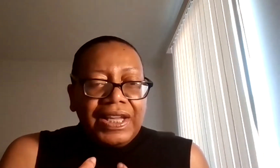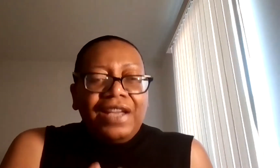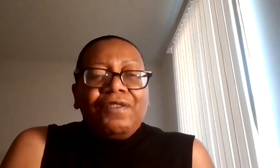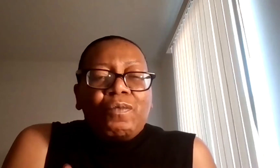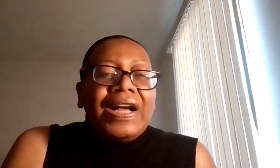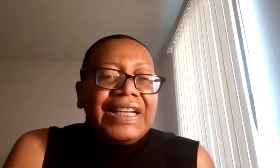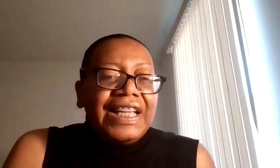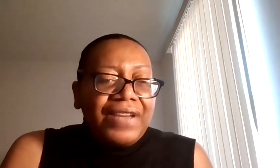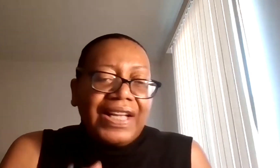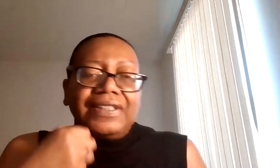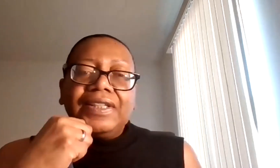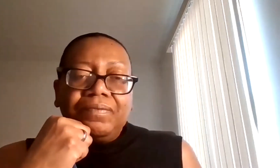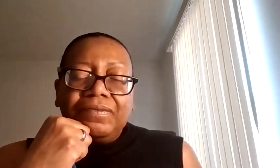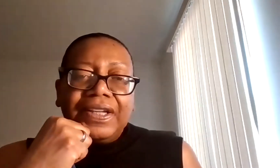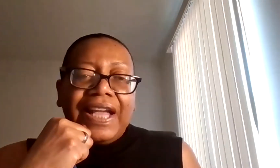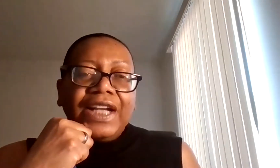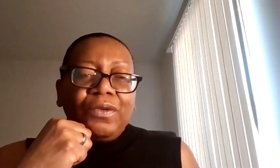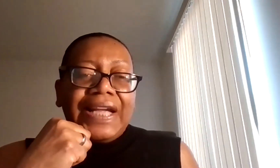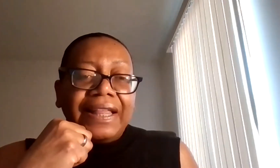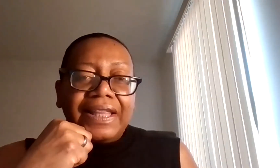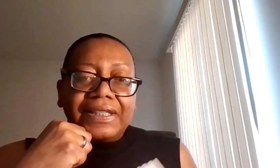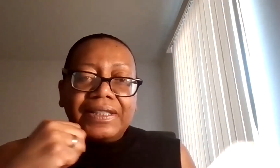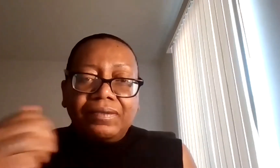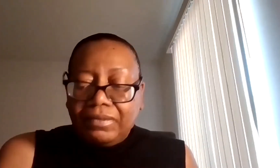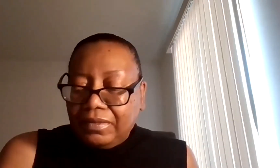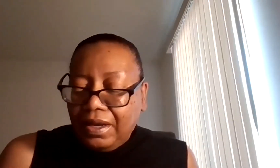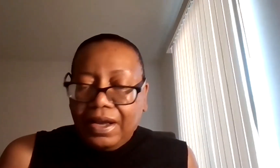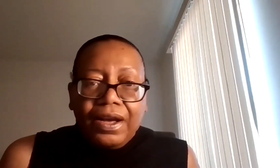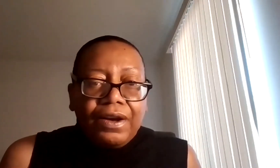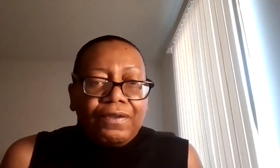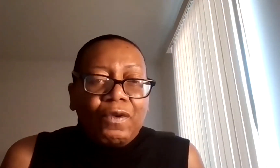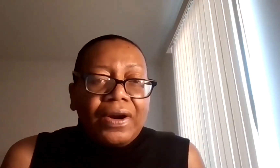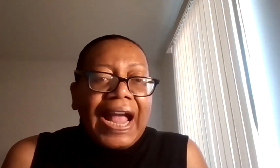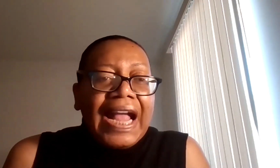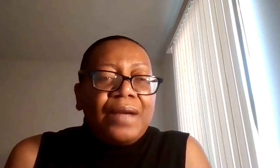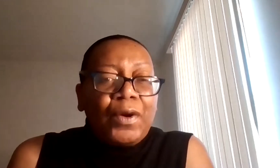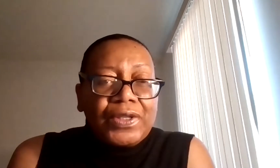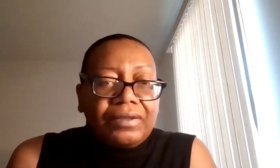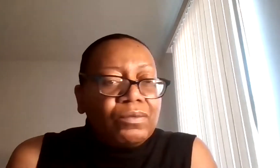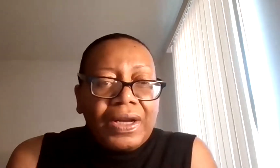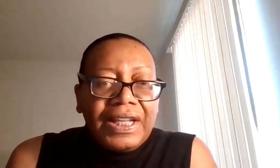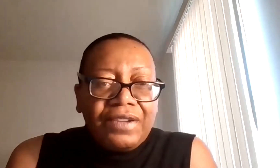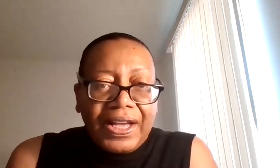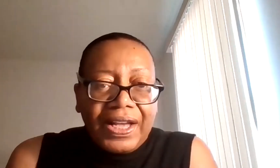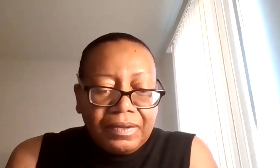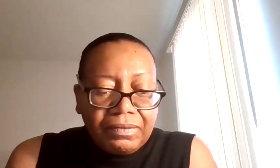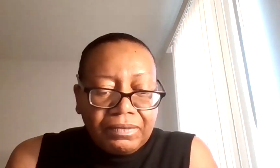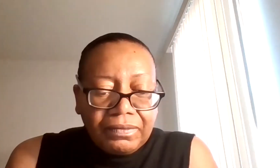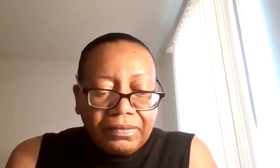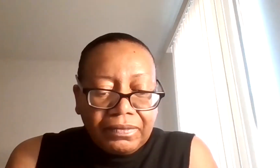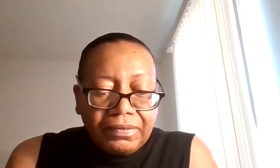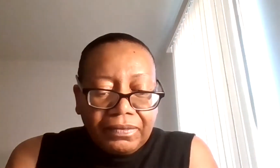if one event can create this for a person, one event,